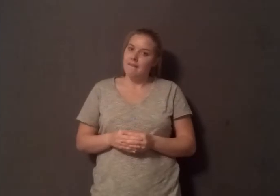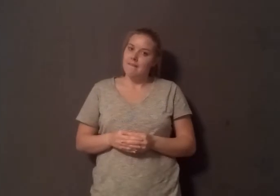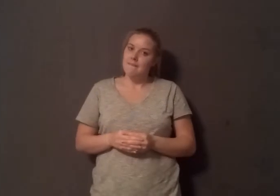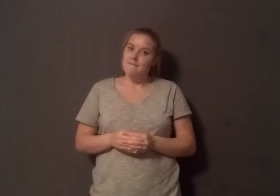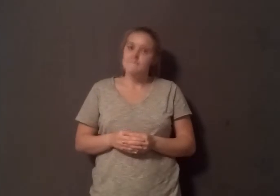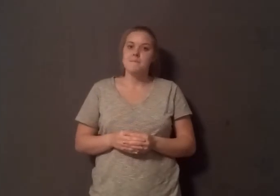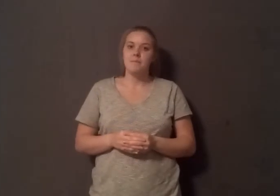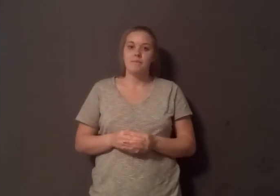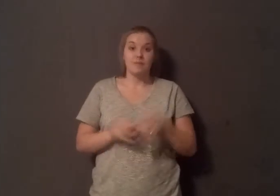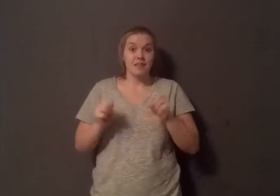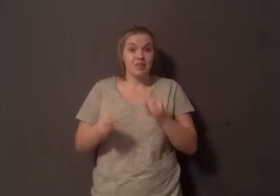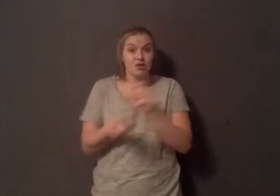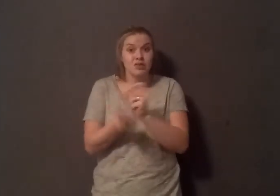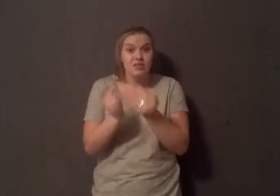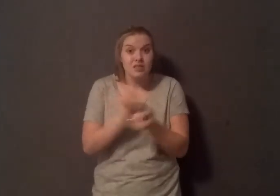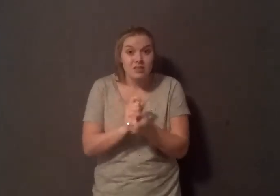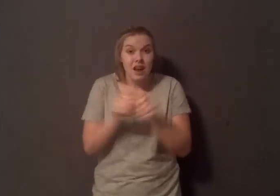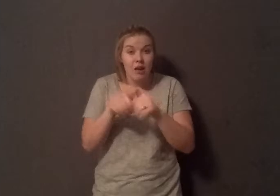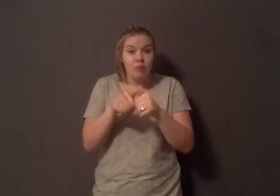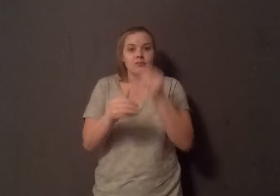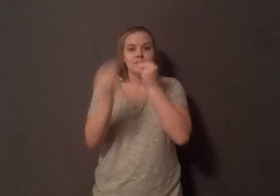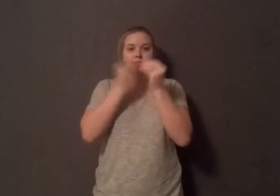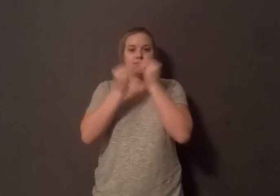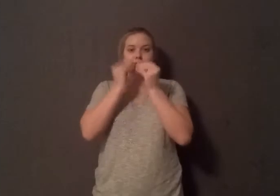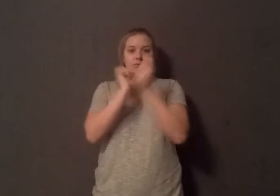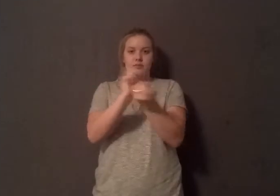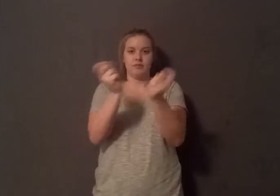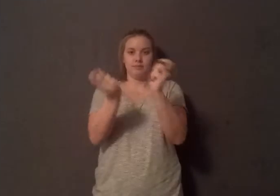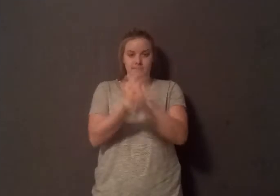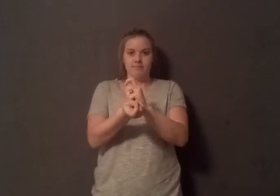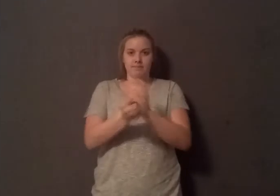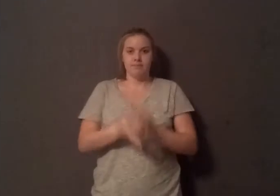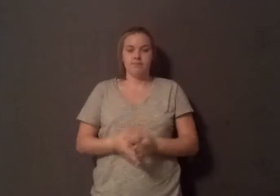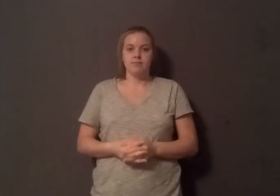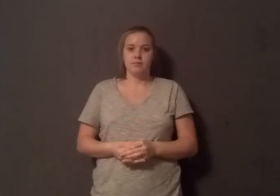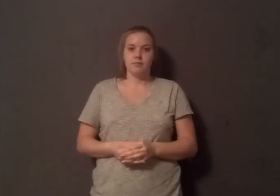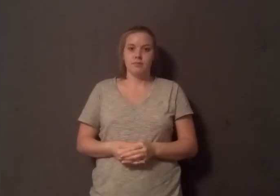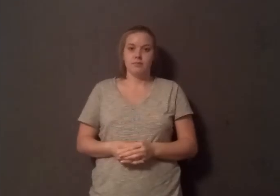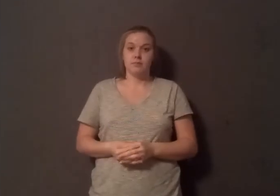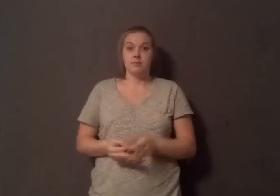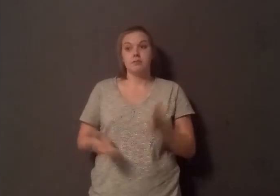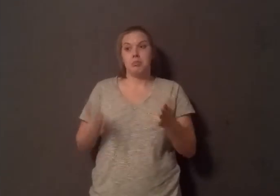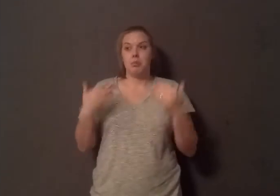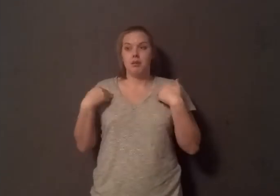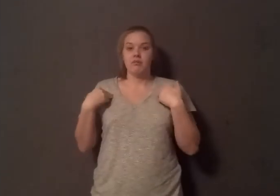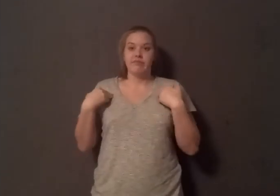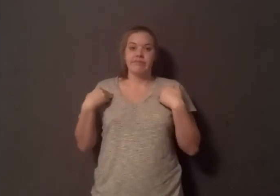by what we eat, what we put into our body. So, you know, even if you've been dealt a bad genetic deck, you can